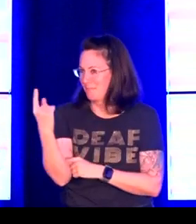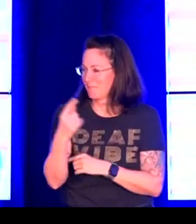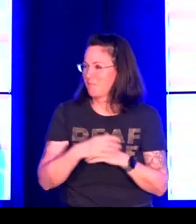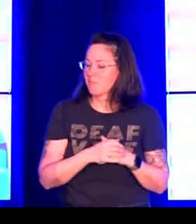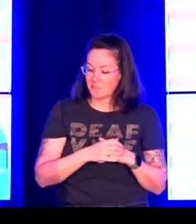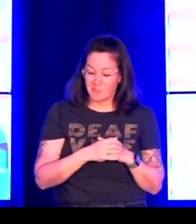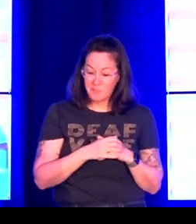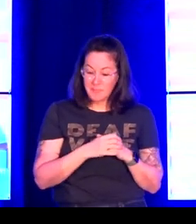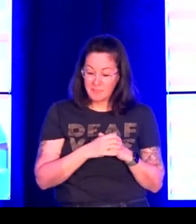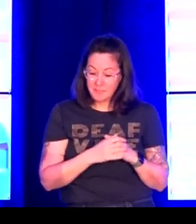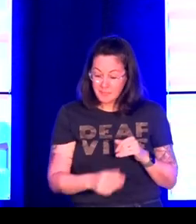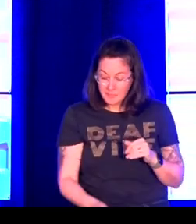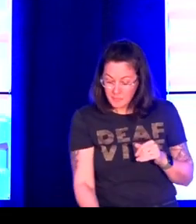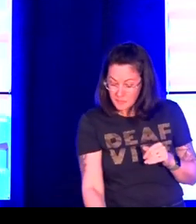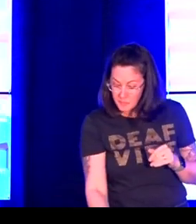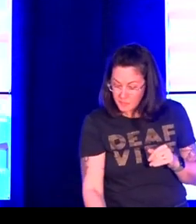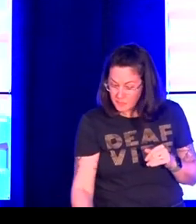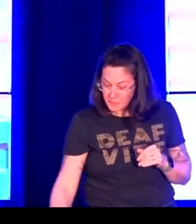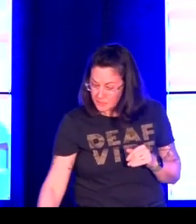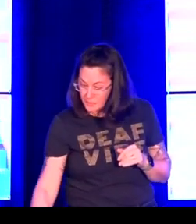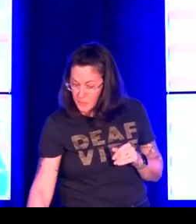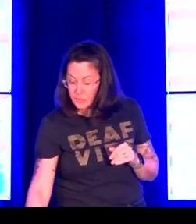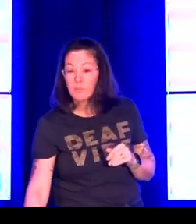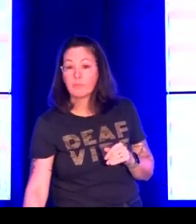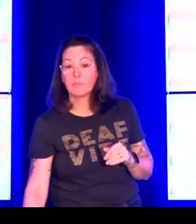sign languages. Since 1972.